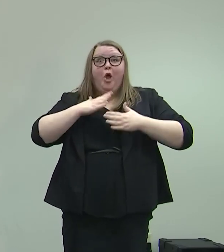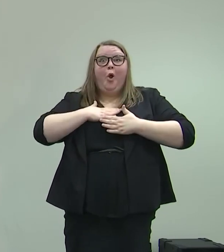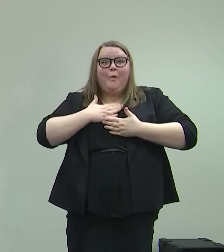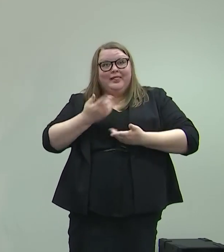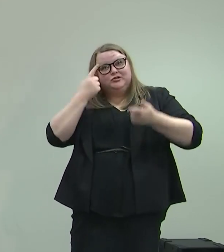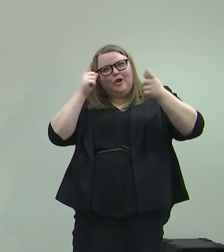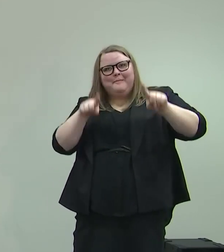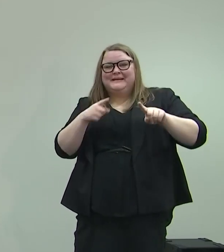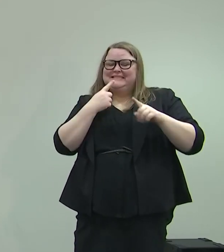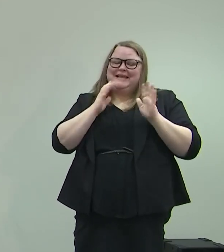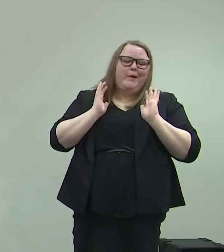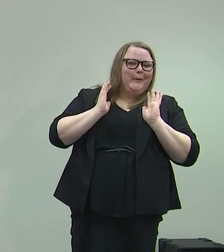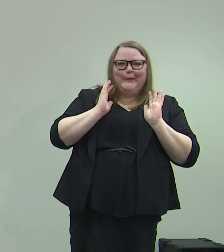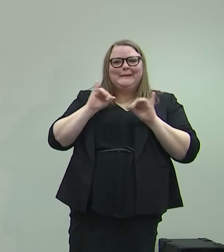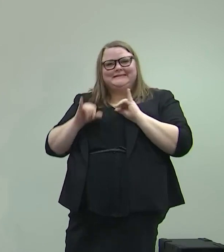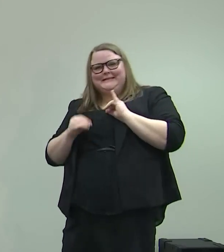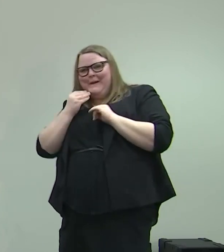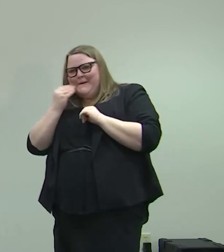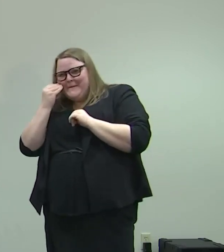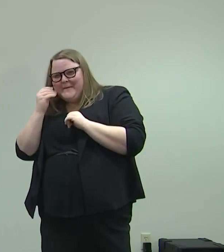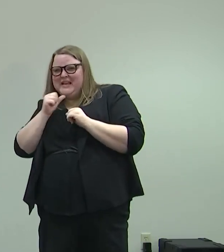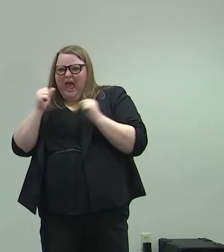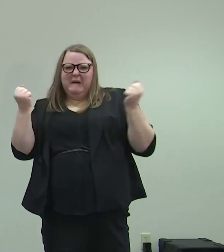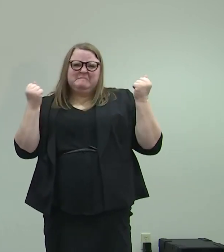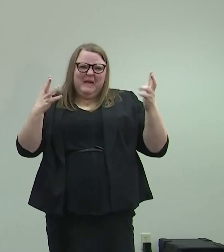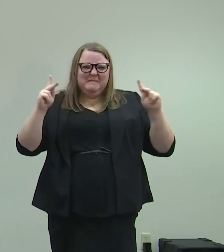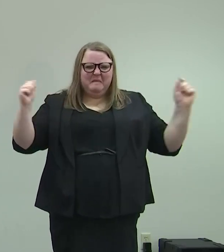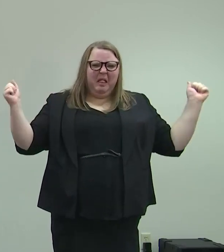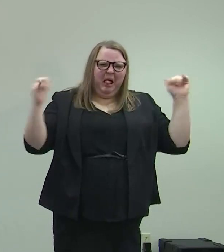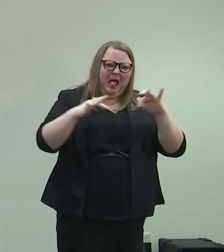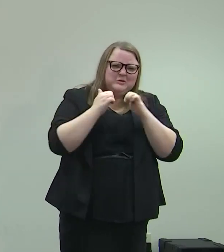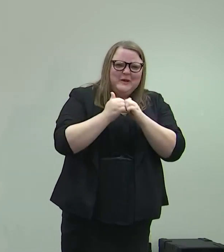not have large gatherings, and their social distancing.